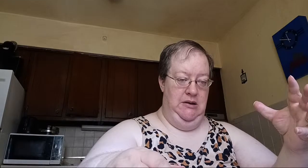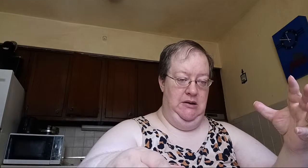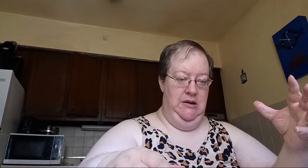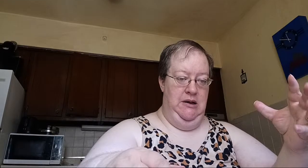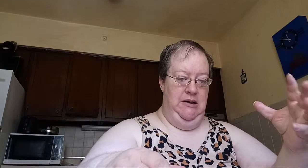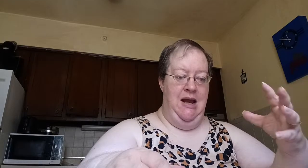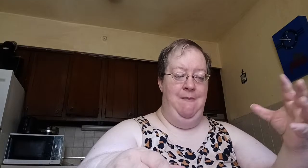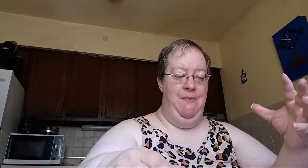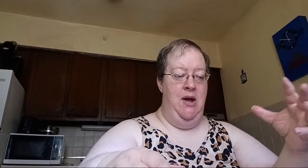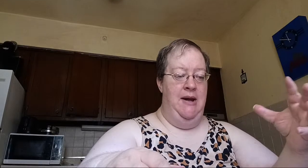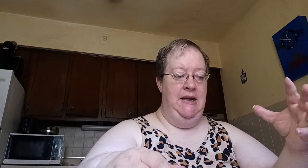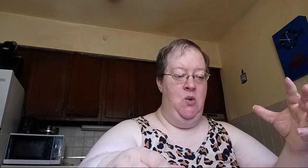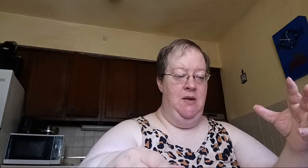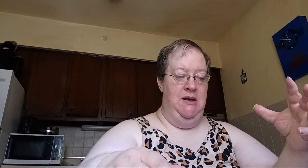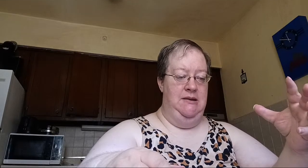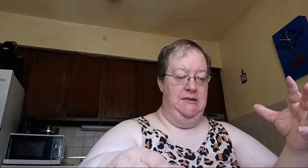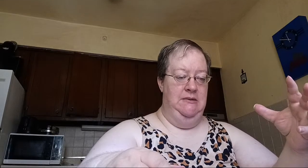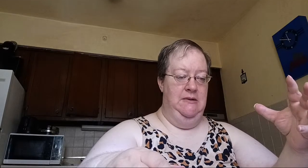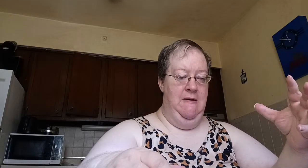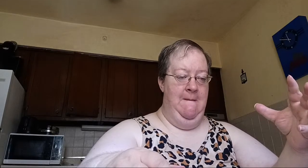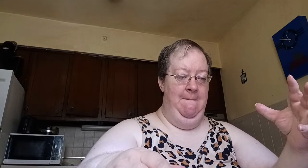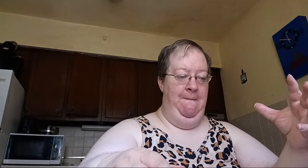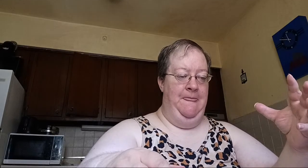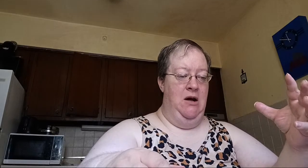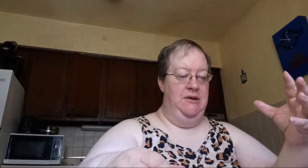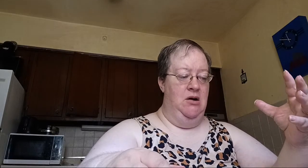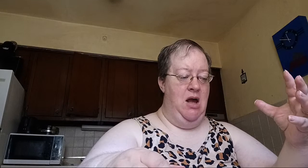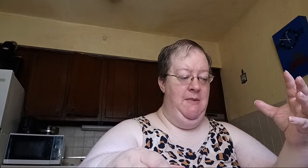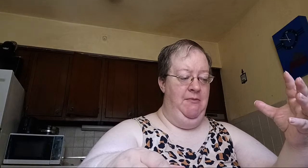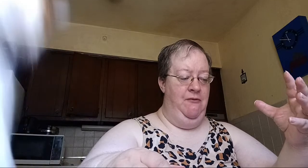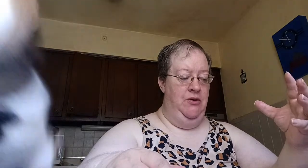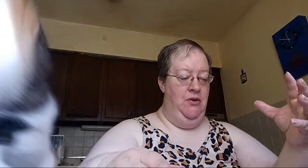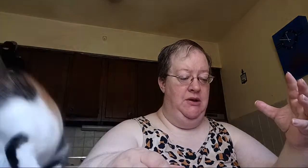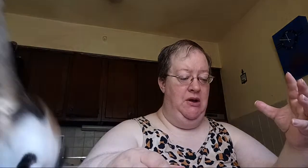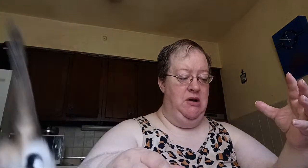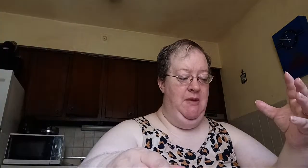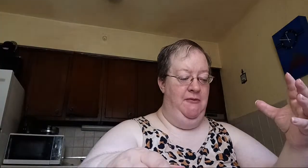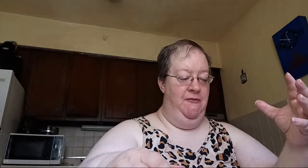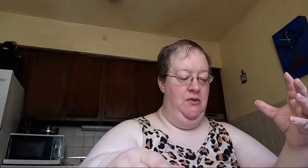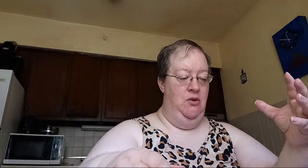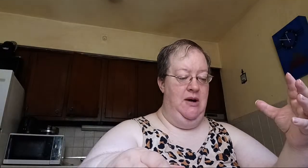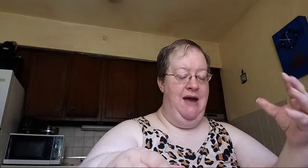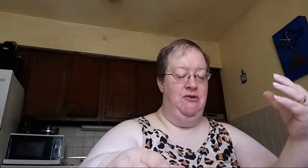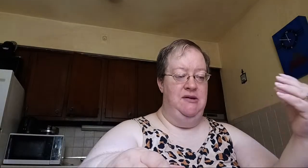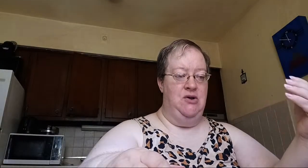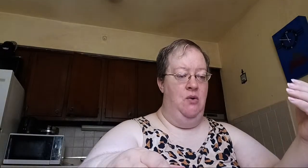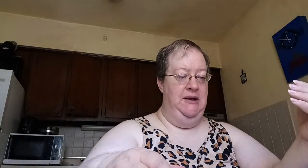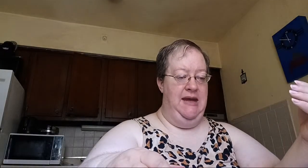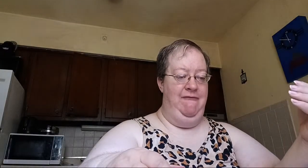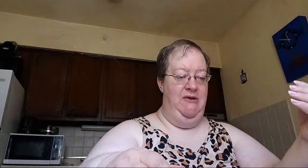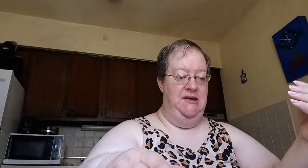To not put on any ornaments. They're coming before the Lord. They're coming before the Lord after this golden calf incident.